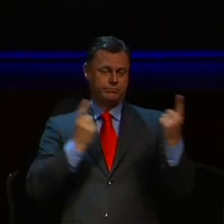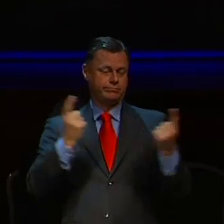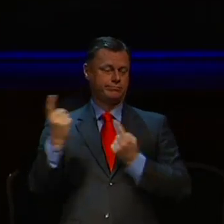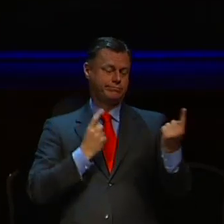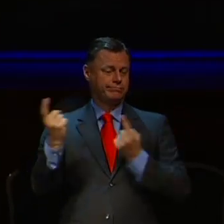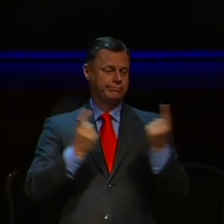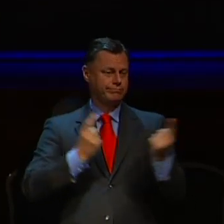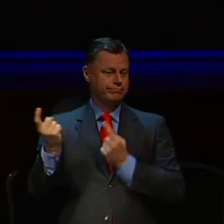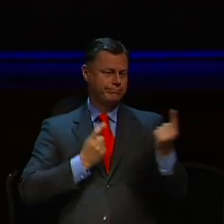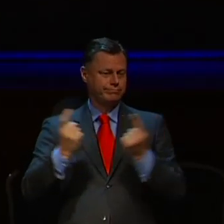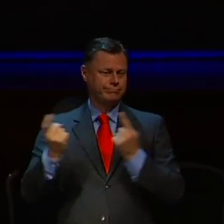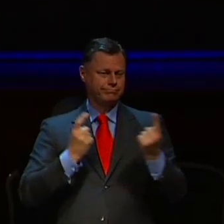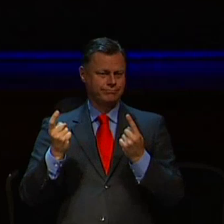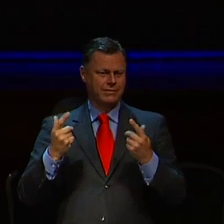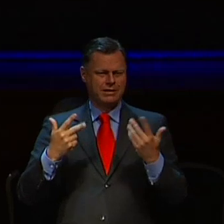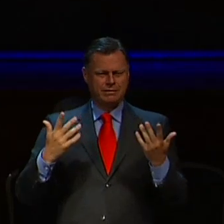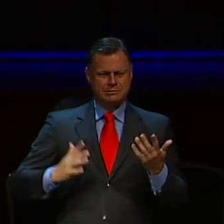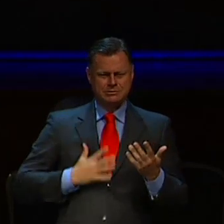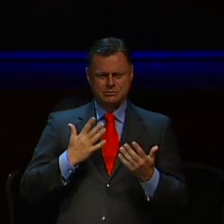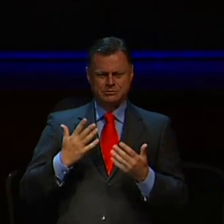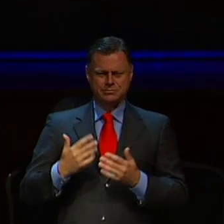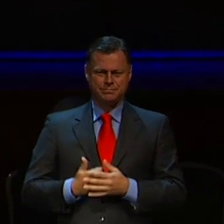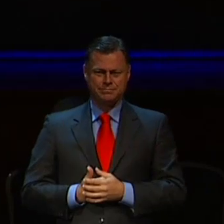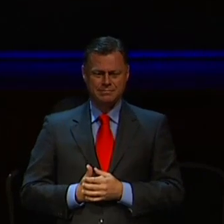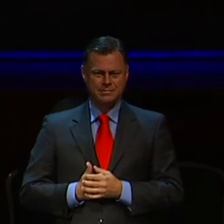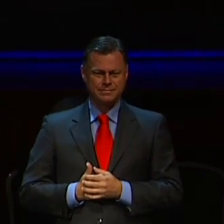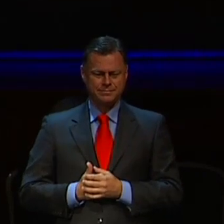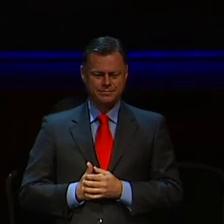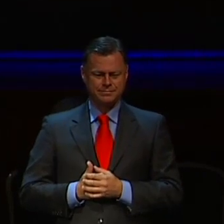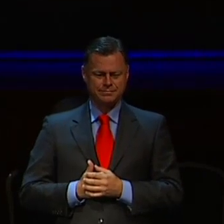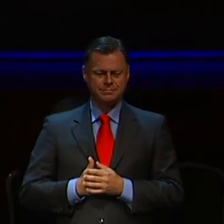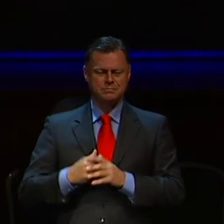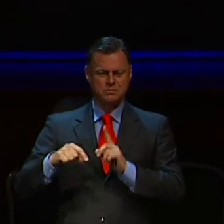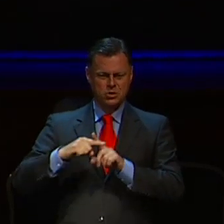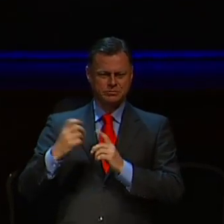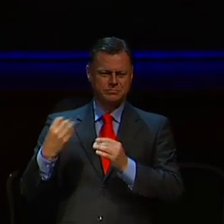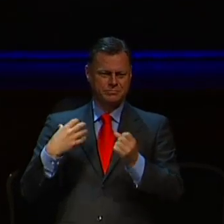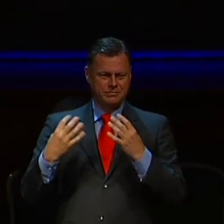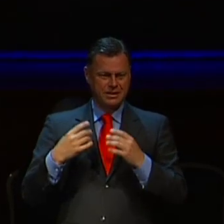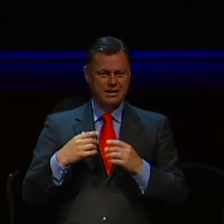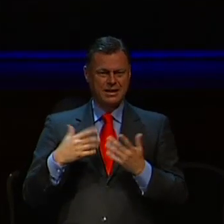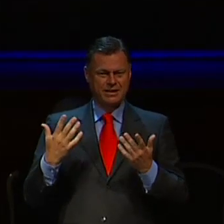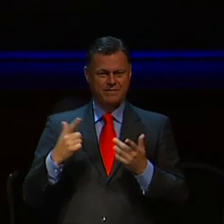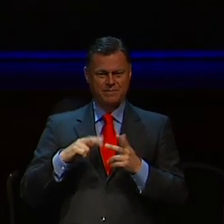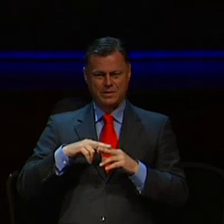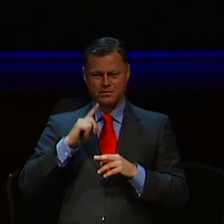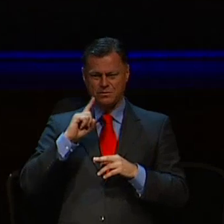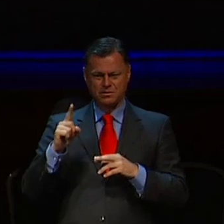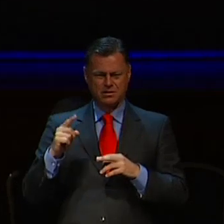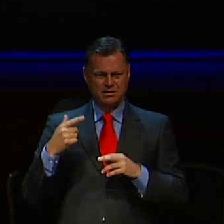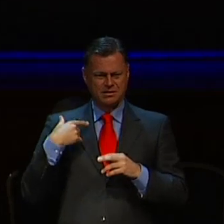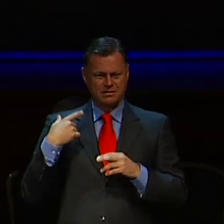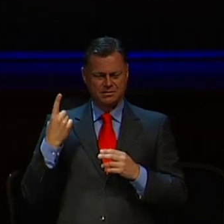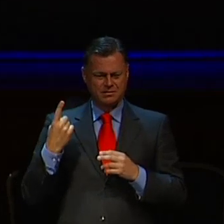her, with mostly positive comments. If they were unkind comments, she would just ignore them or come back